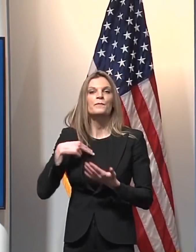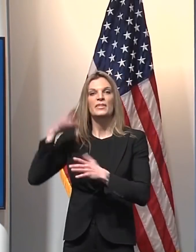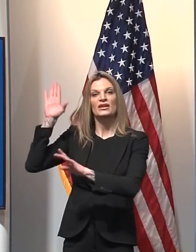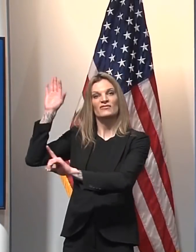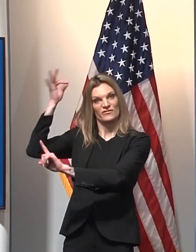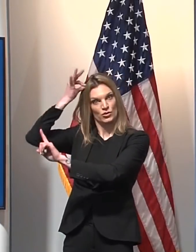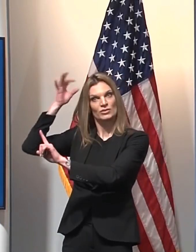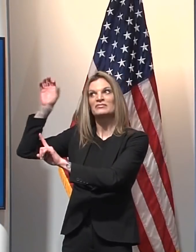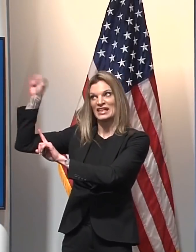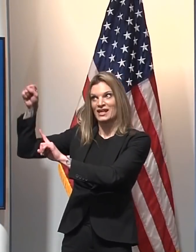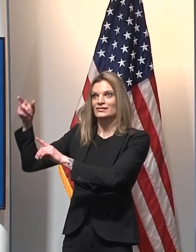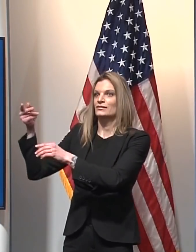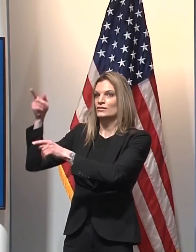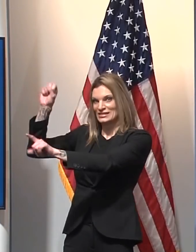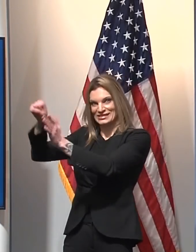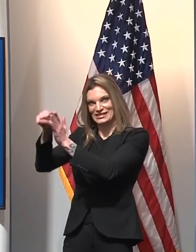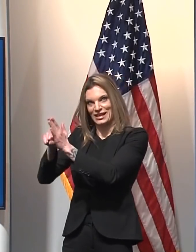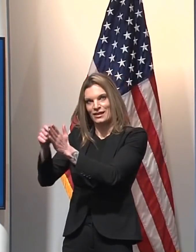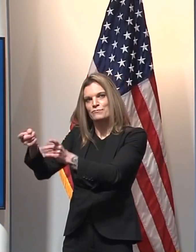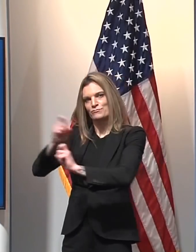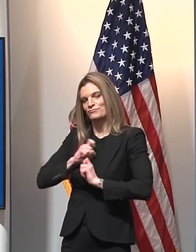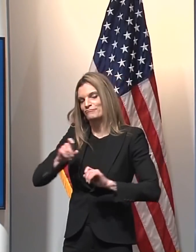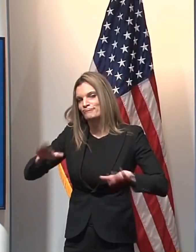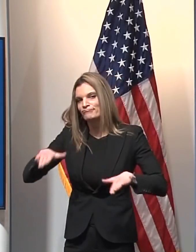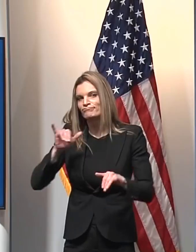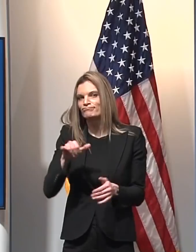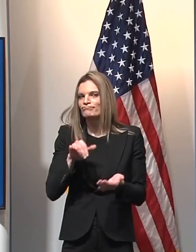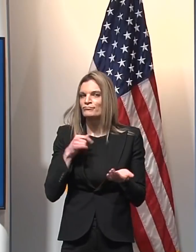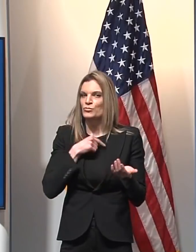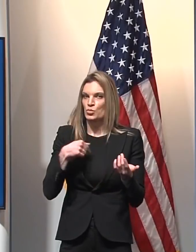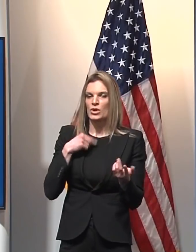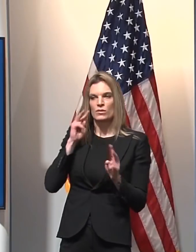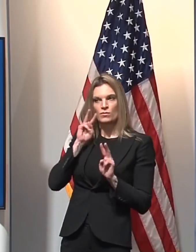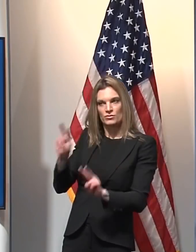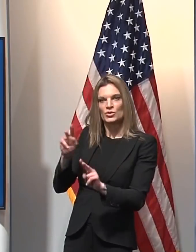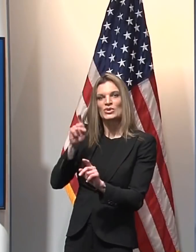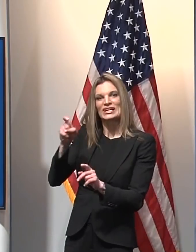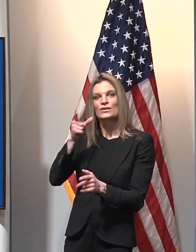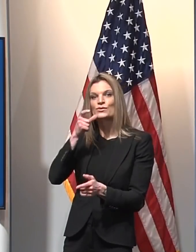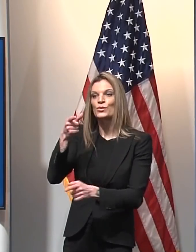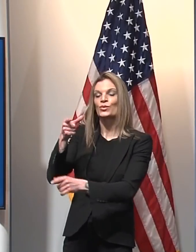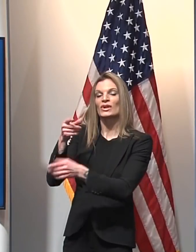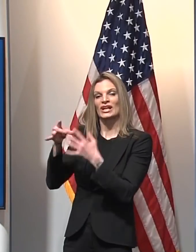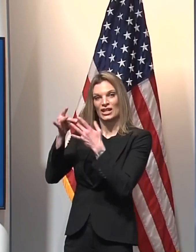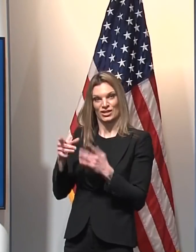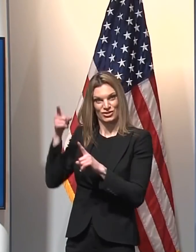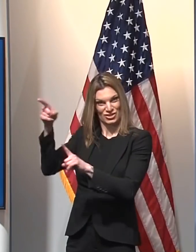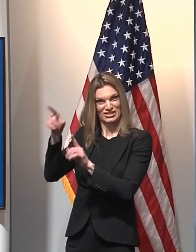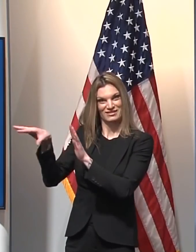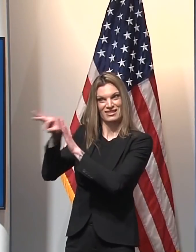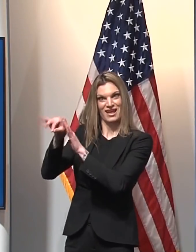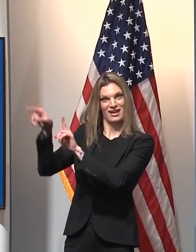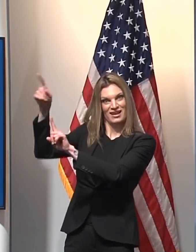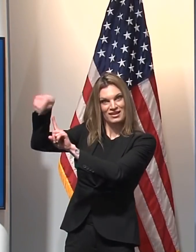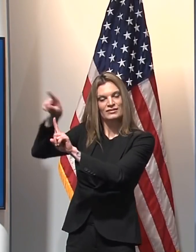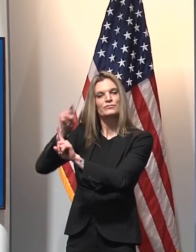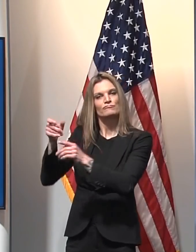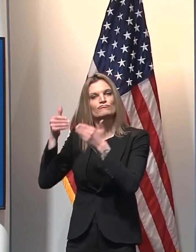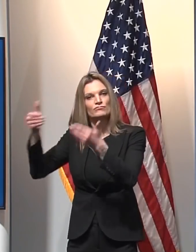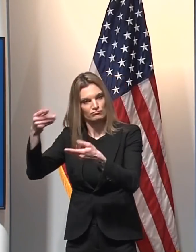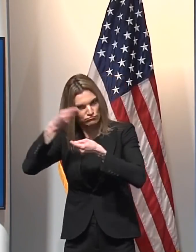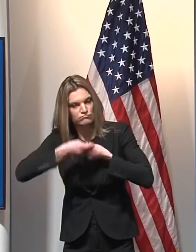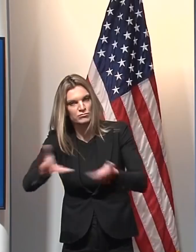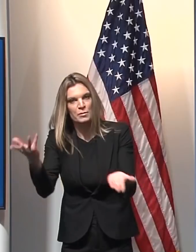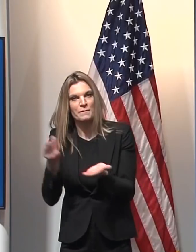legislature and the governor must pass a supplemental budget. It is imperative for our elected leaders to come together, as has happened at key points throughout the